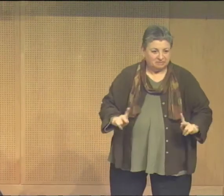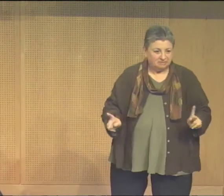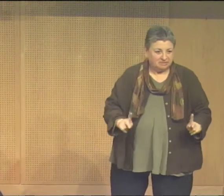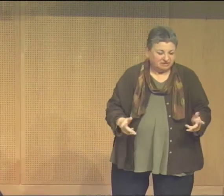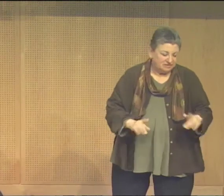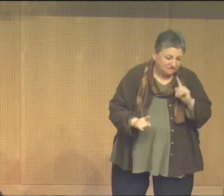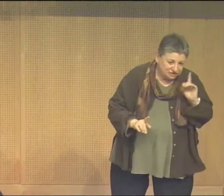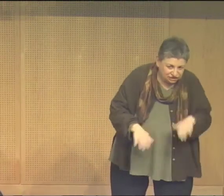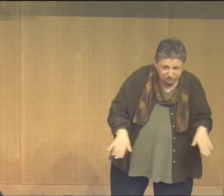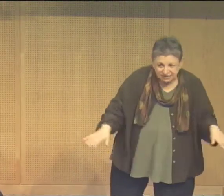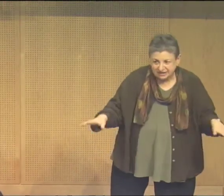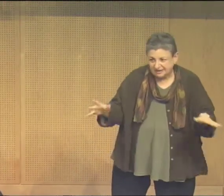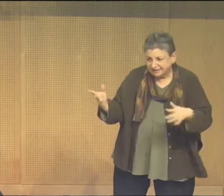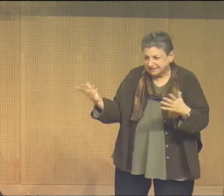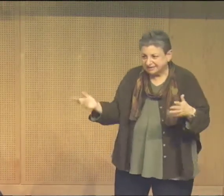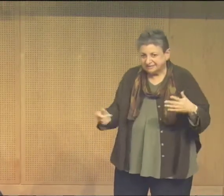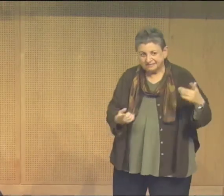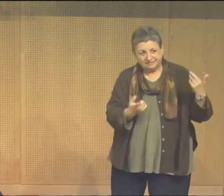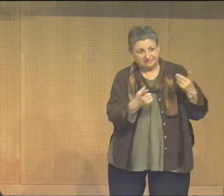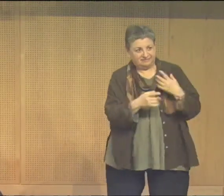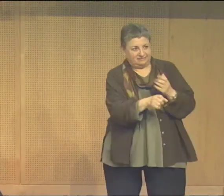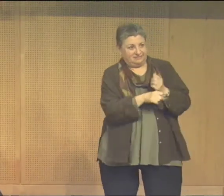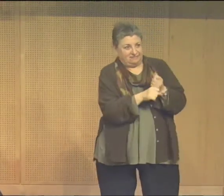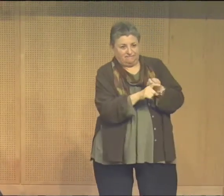people. And to deaf children and so forth.